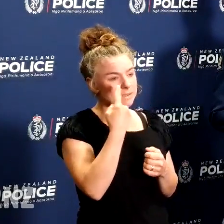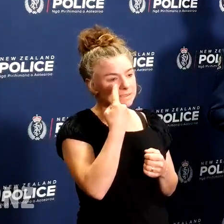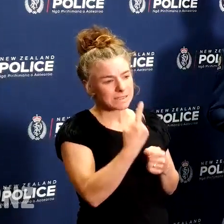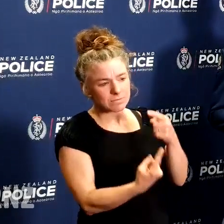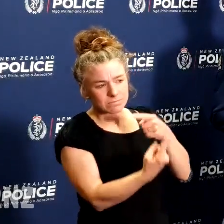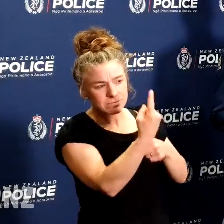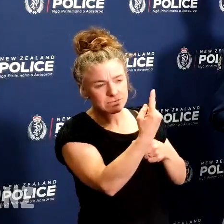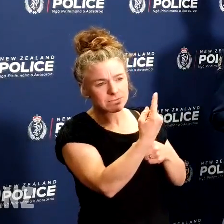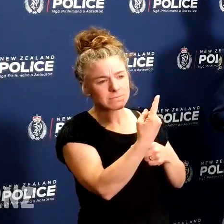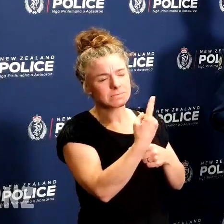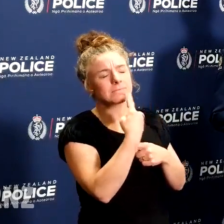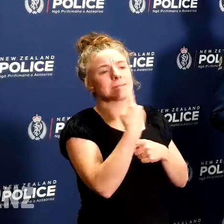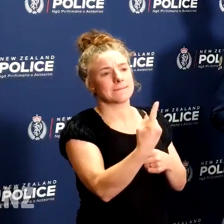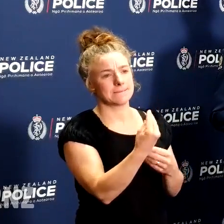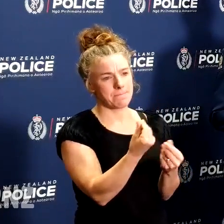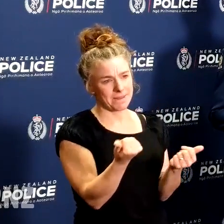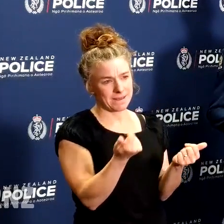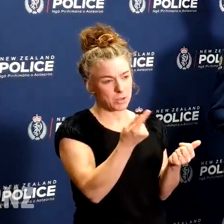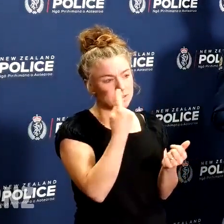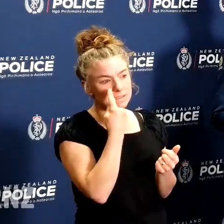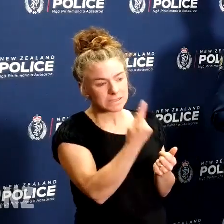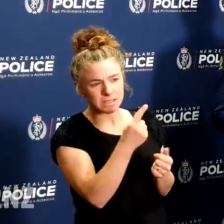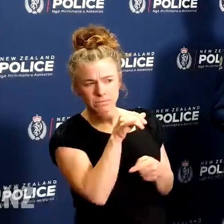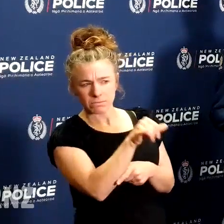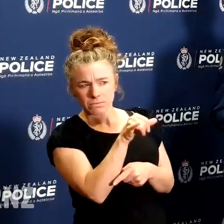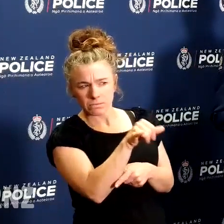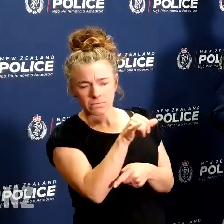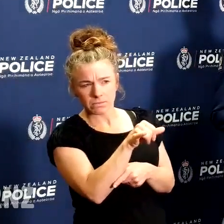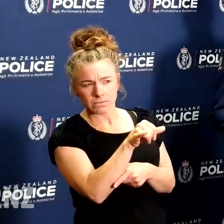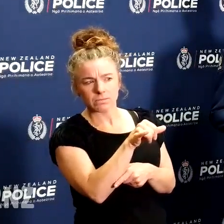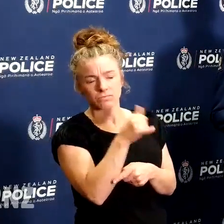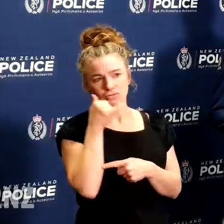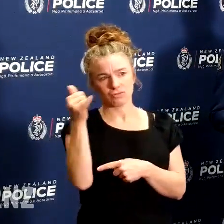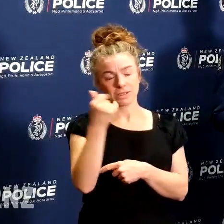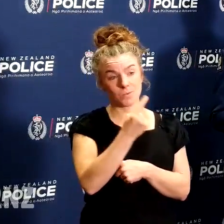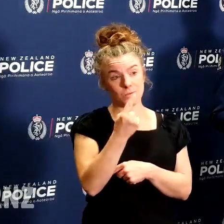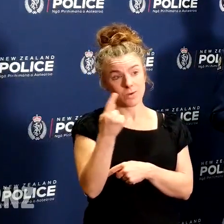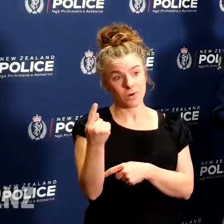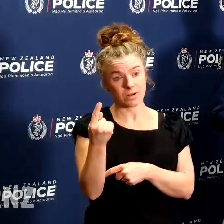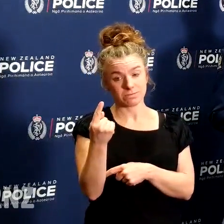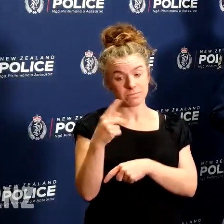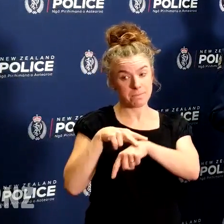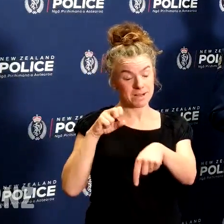please say something. Ring the police if you believe it's urgent ring 111